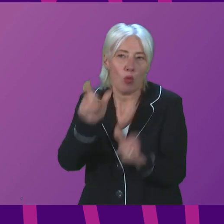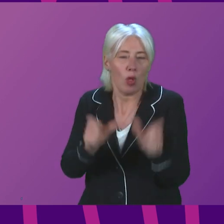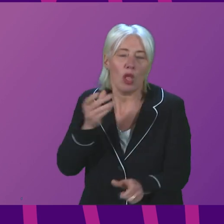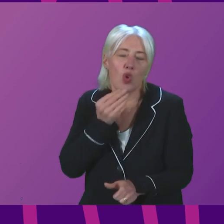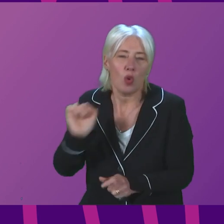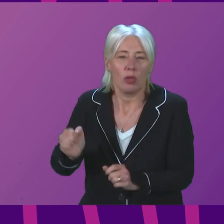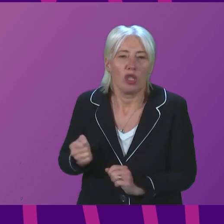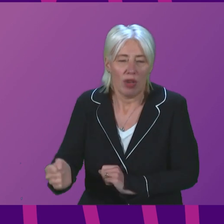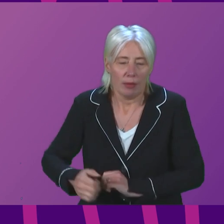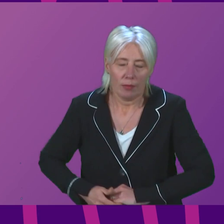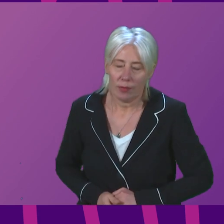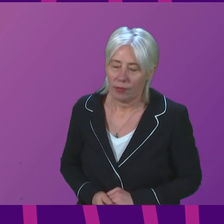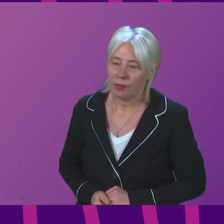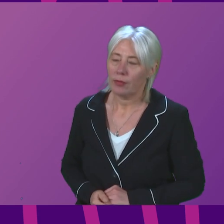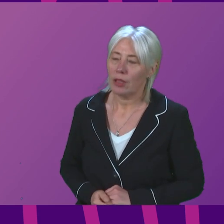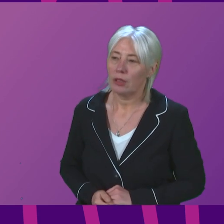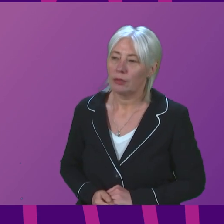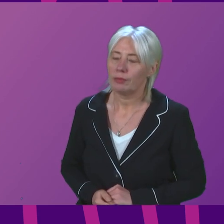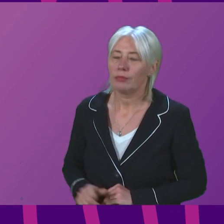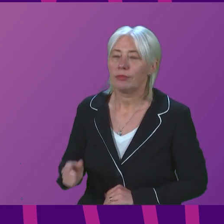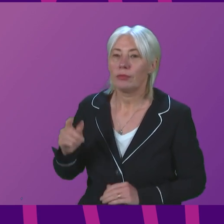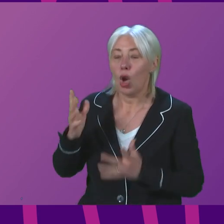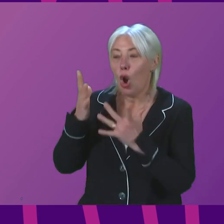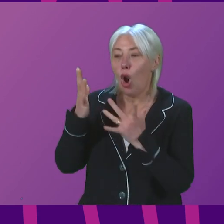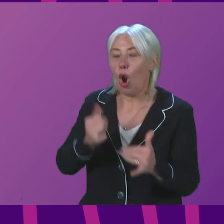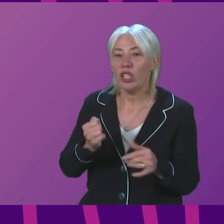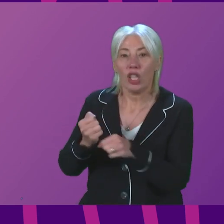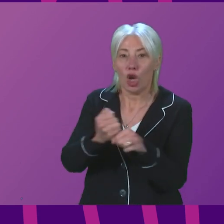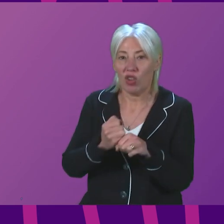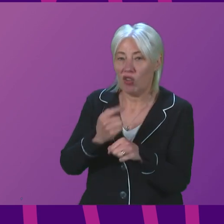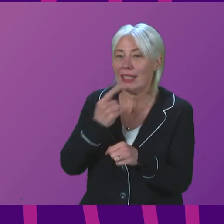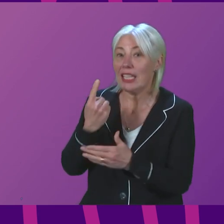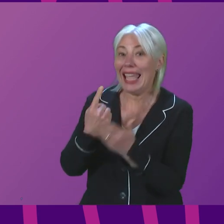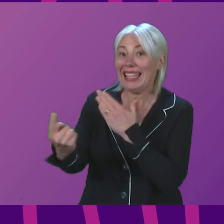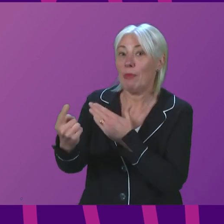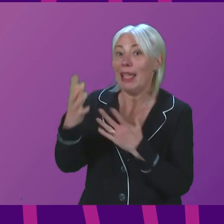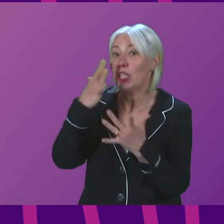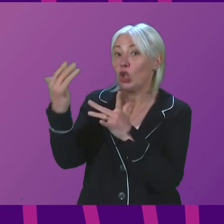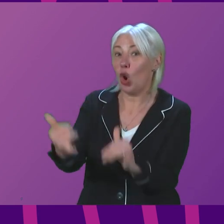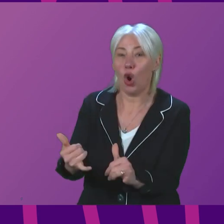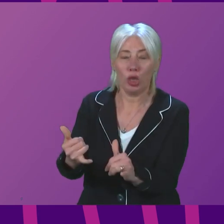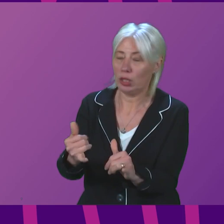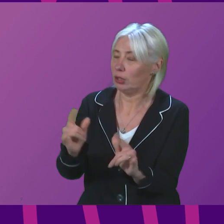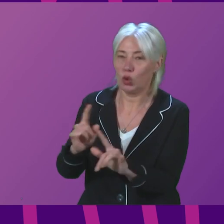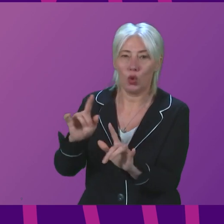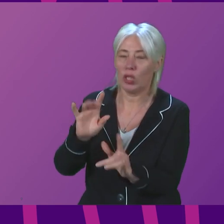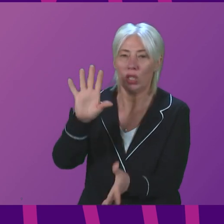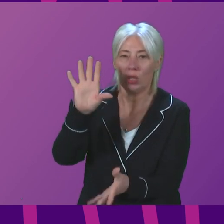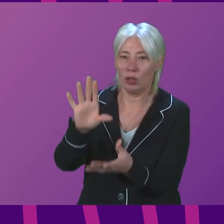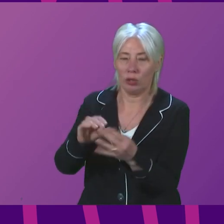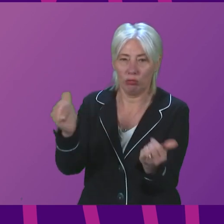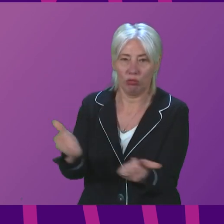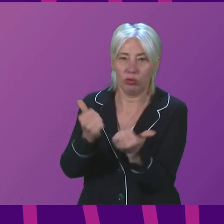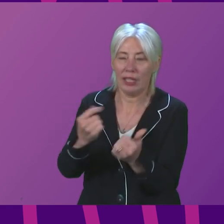Simpson Thank you. The Auditor-General has said today that an independent audit was unable to conclude that